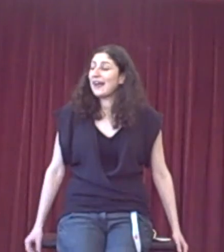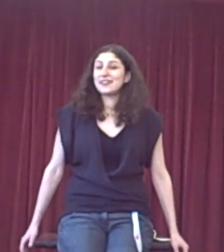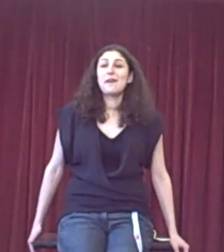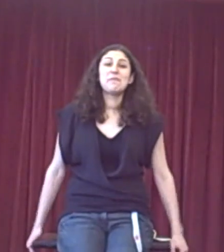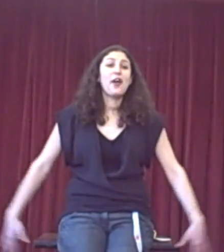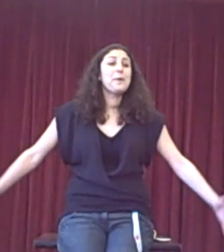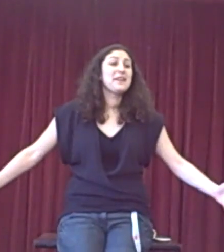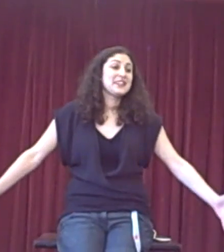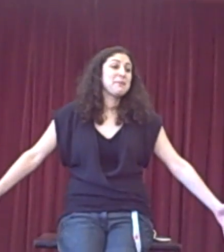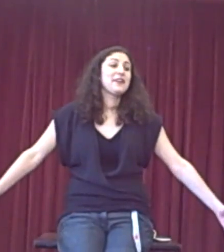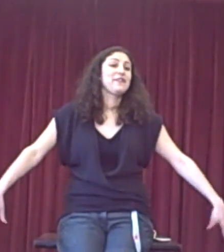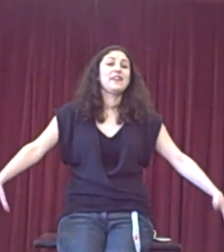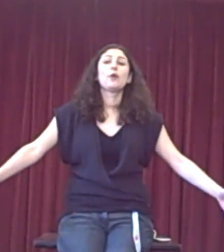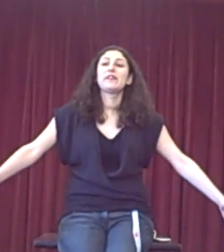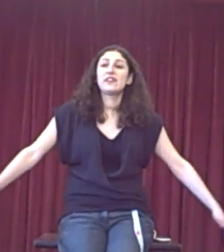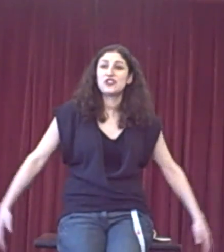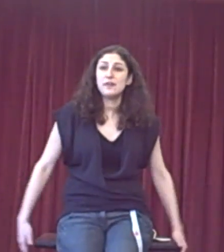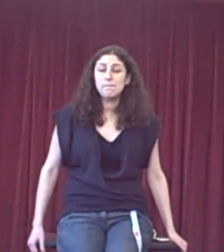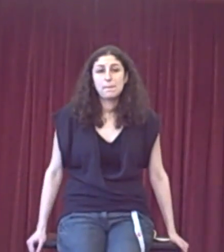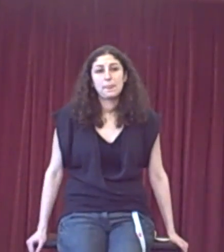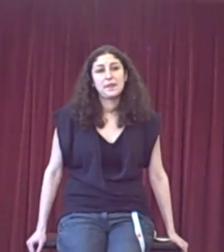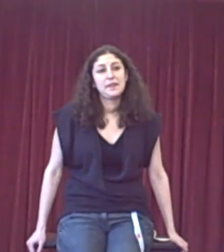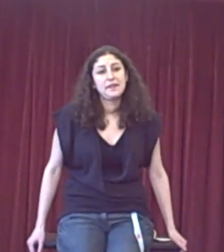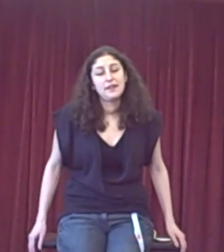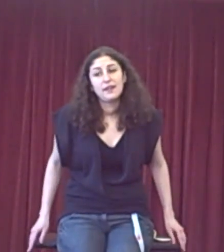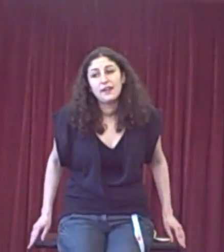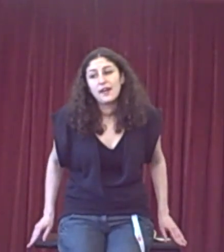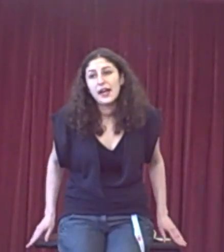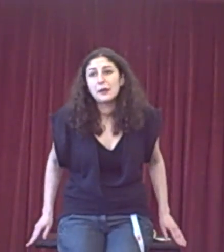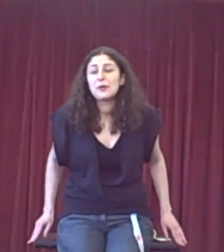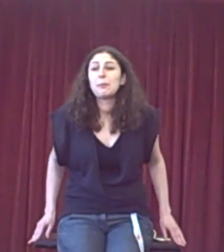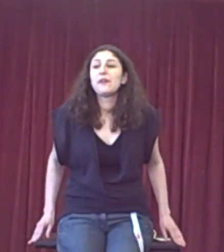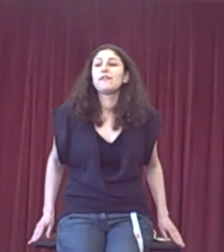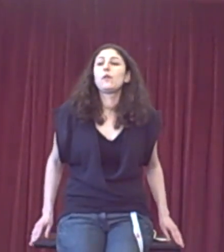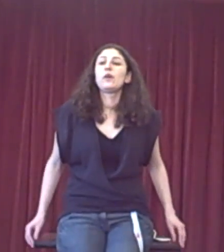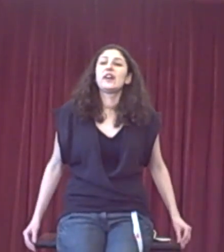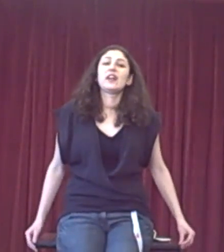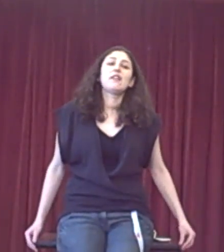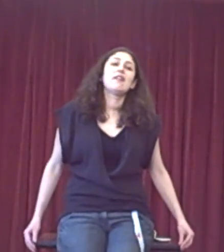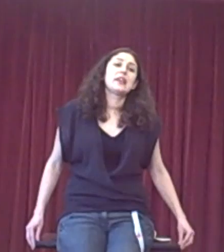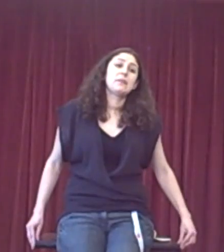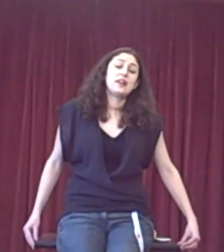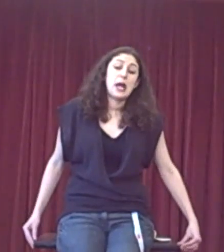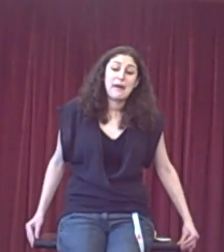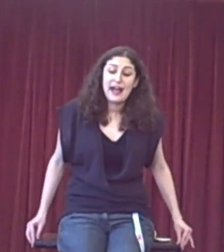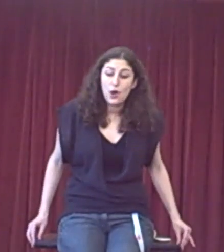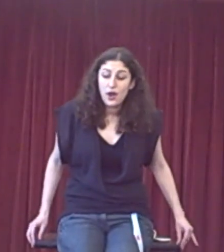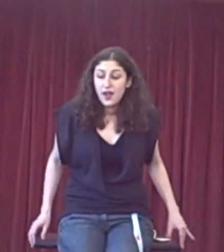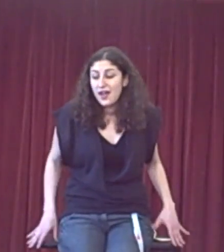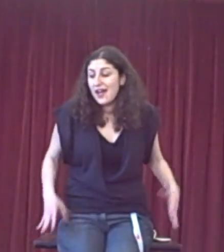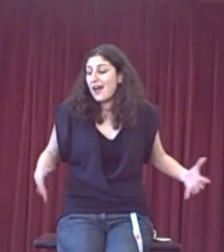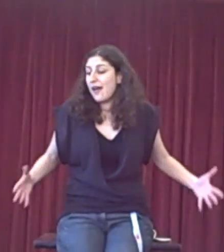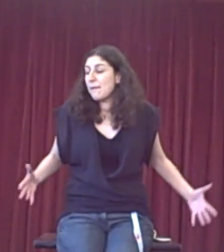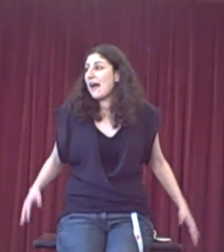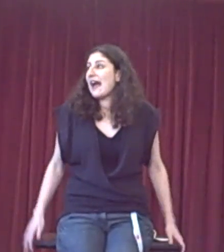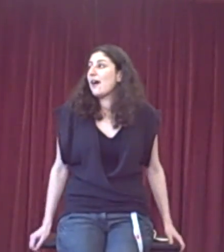I'm the opening speaker for the opposition, and I'm going to put forward an argument about how